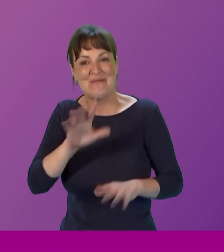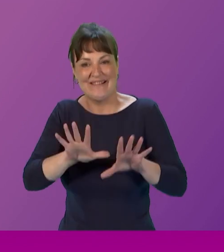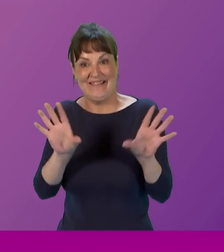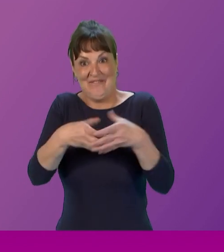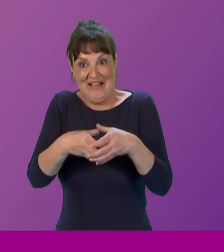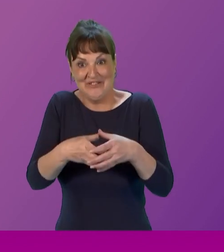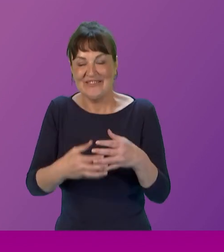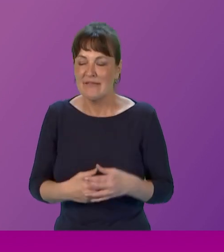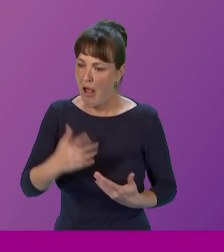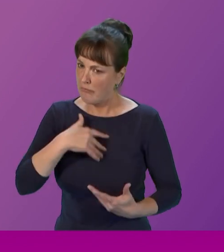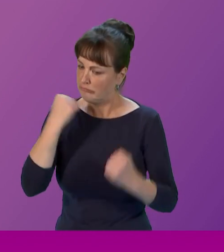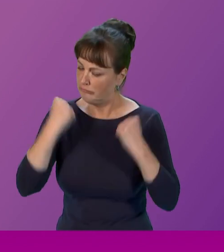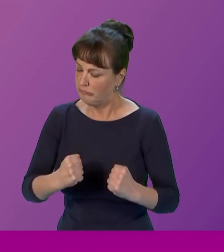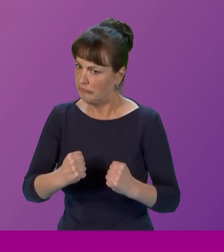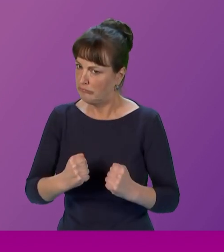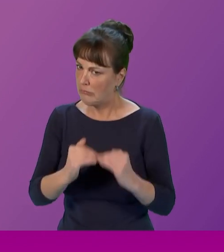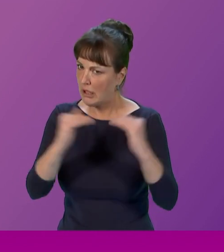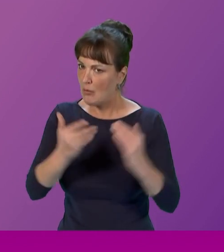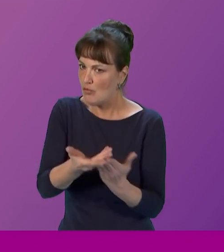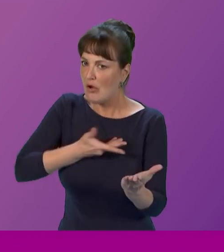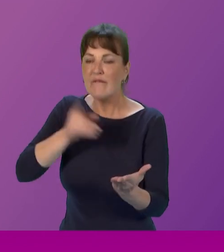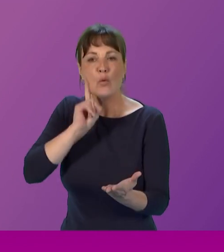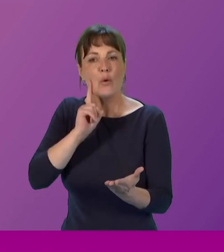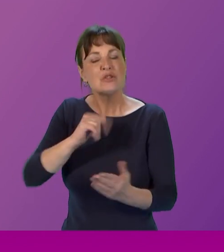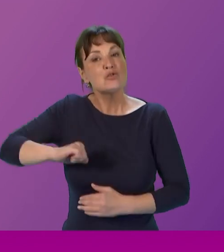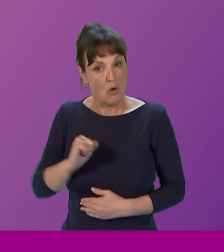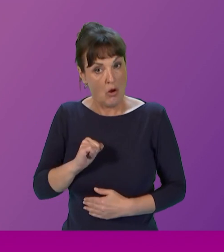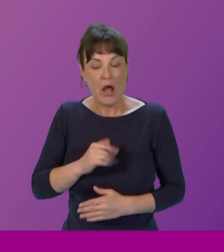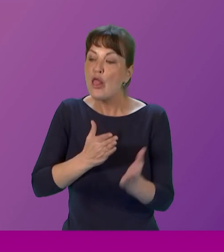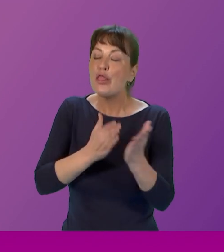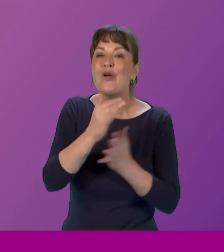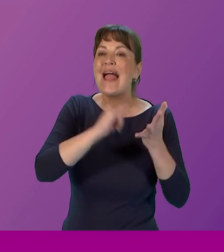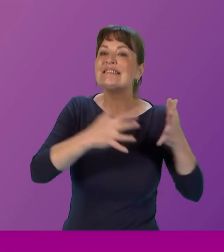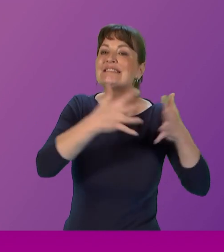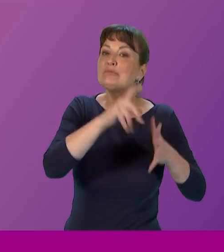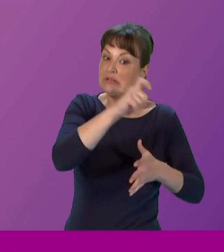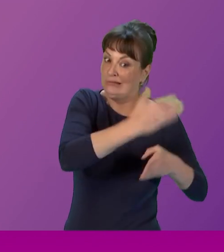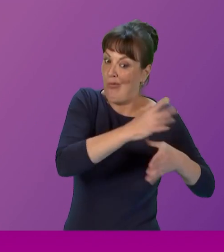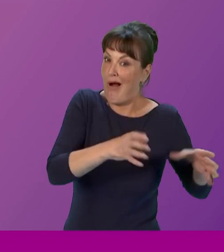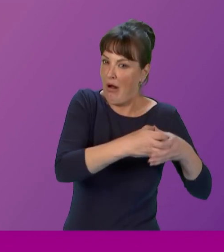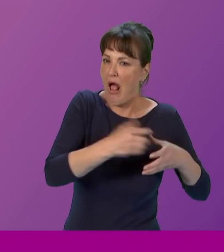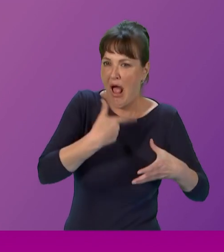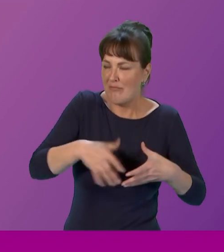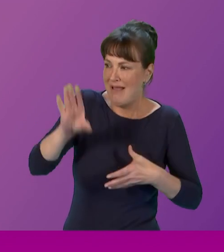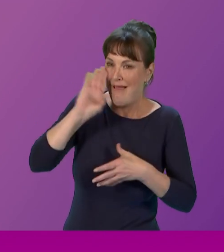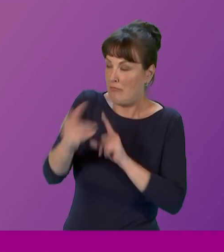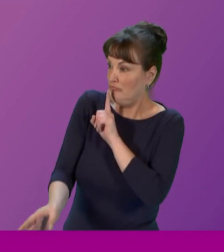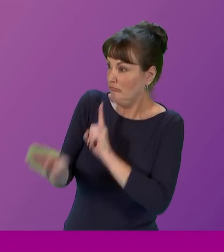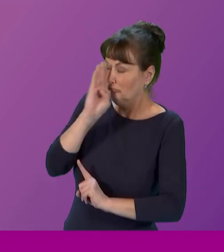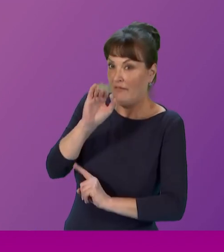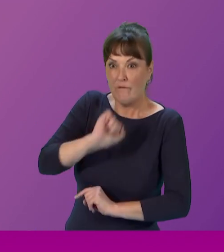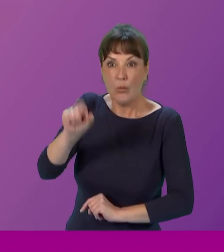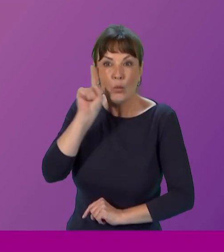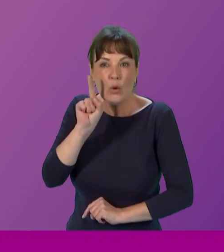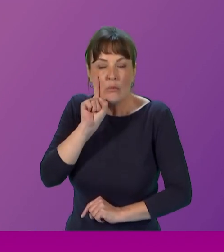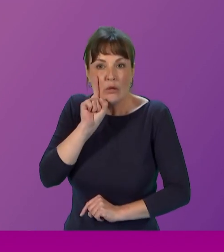believer in equal rights for women in scotland and through the swc's work i have heard directly from women